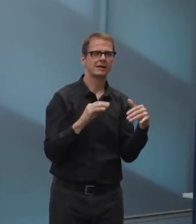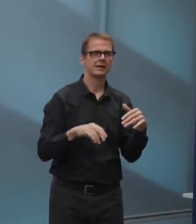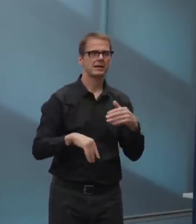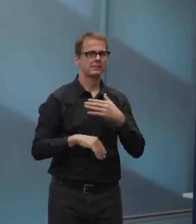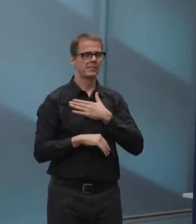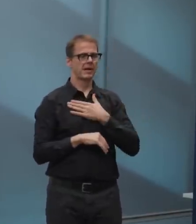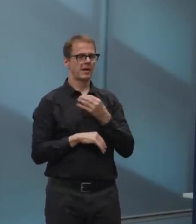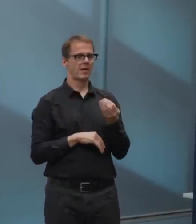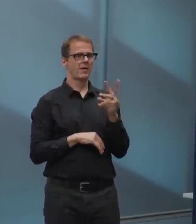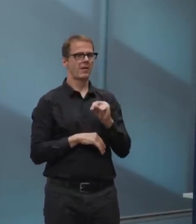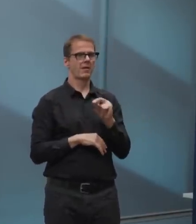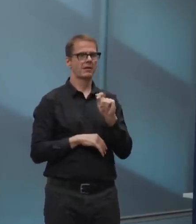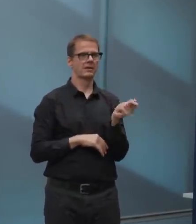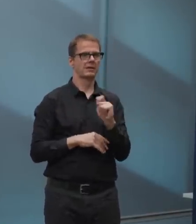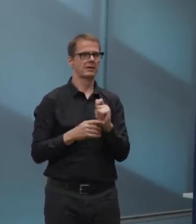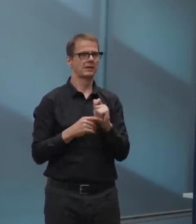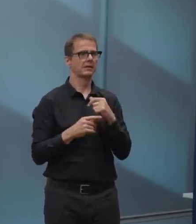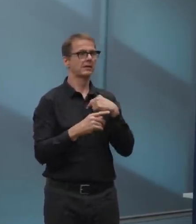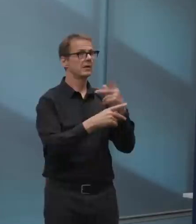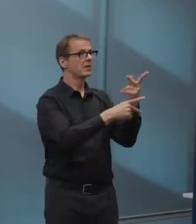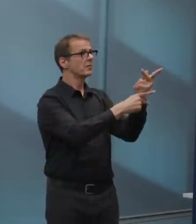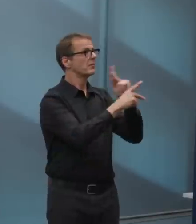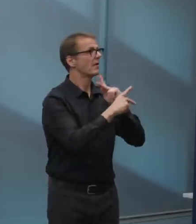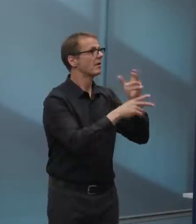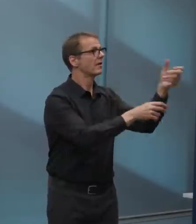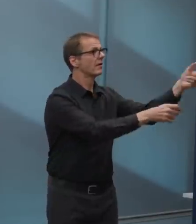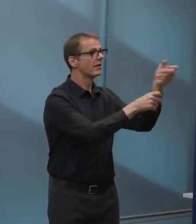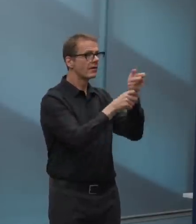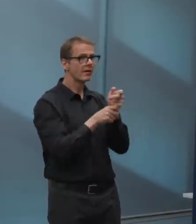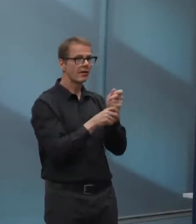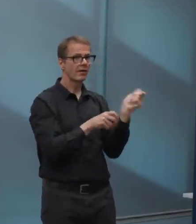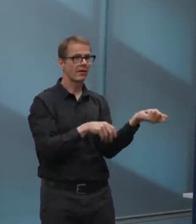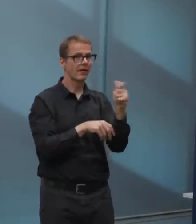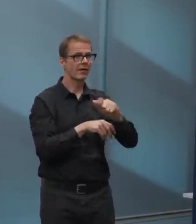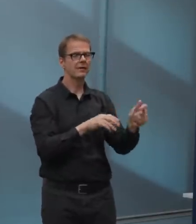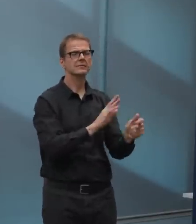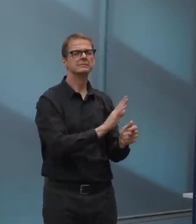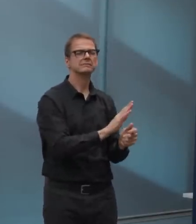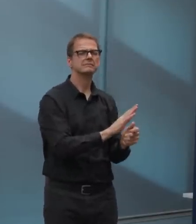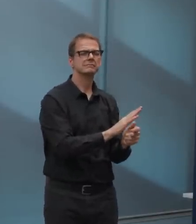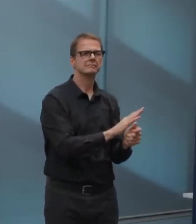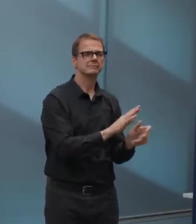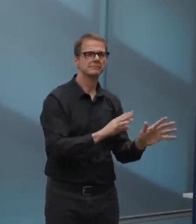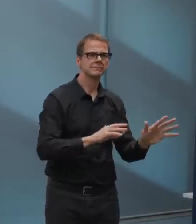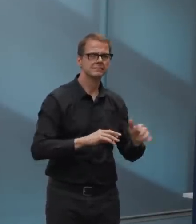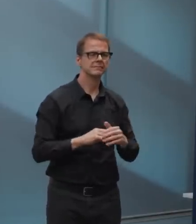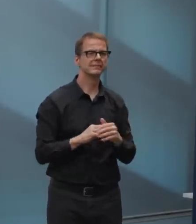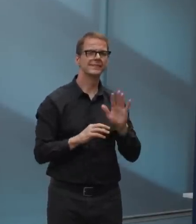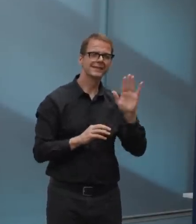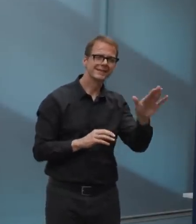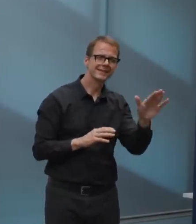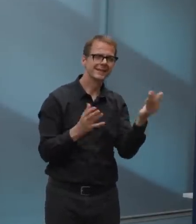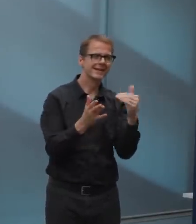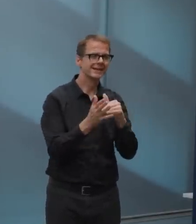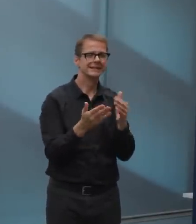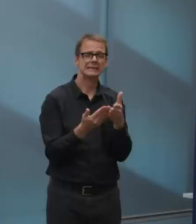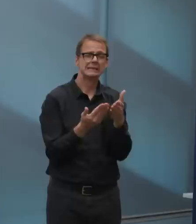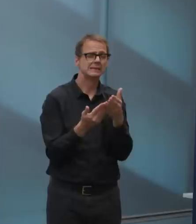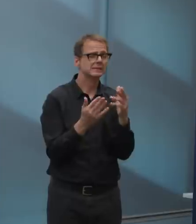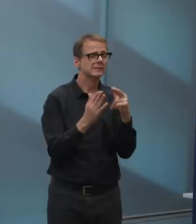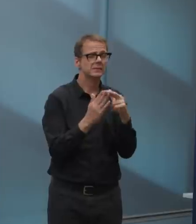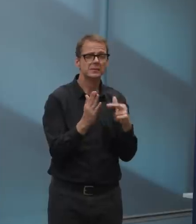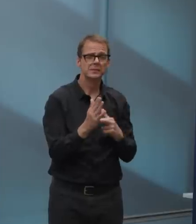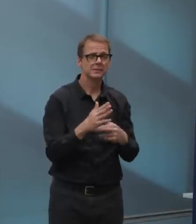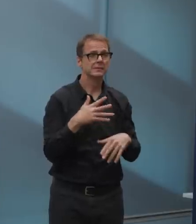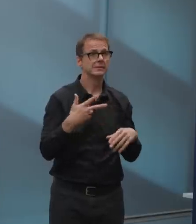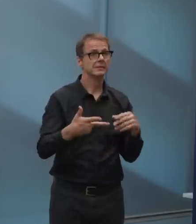simplify. I think, um, starting with those three restrictions, first and foremost, are the most important thing for people to